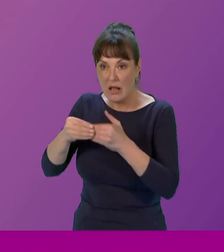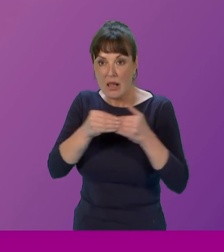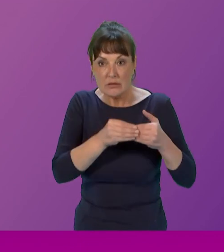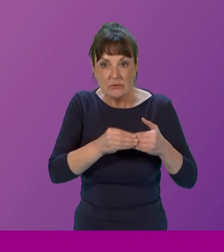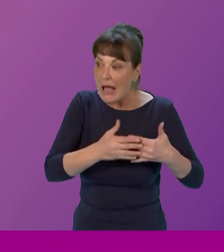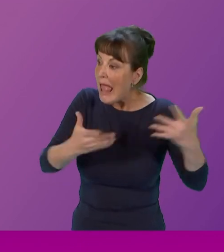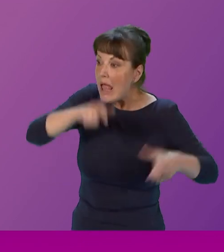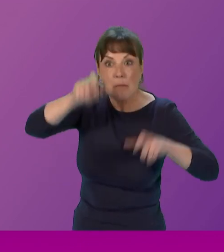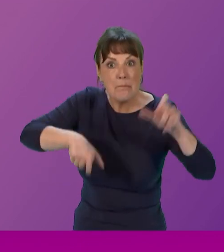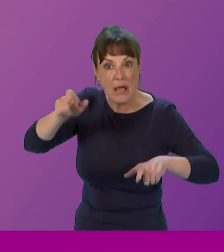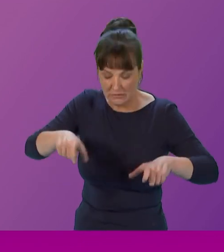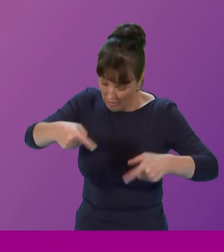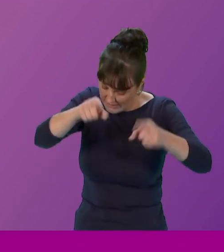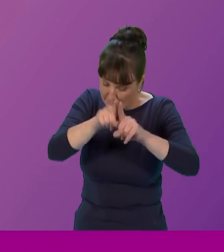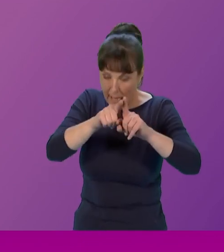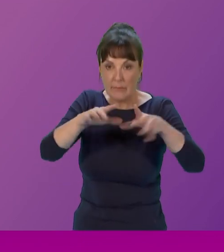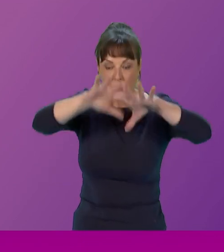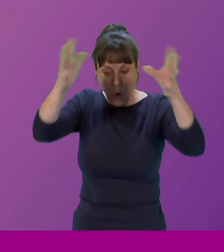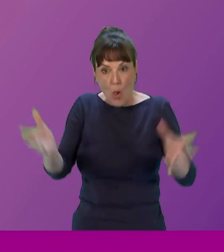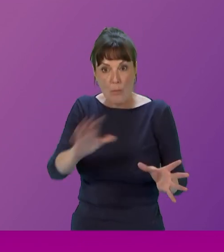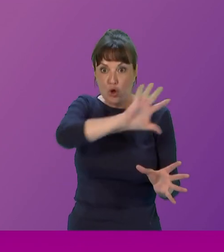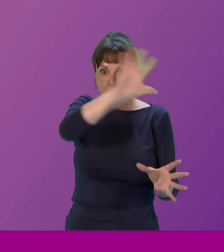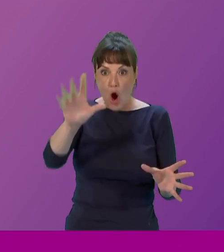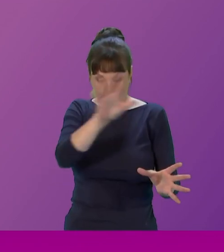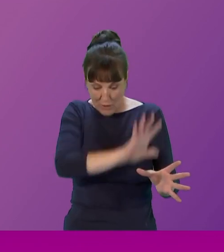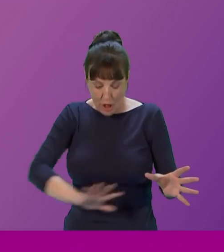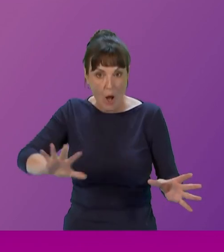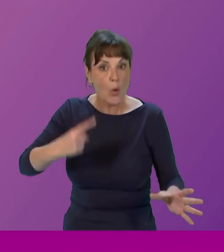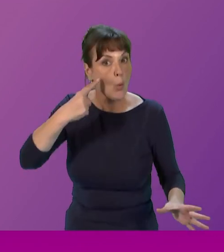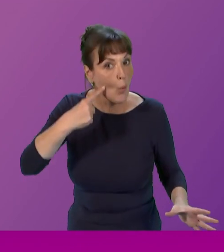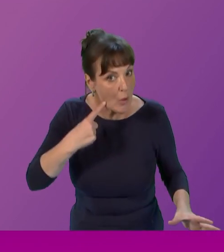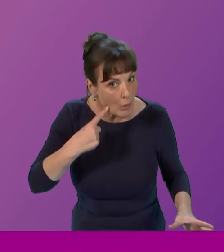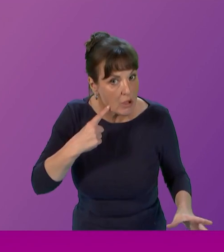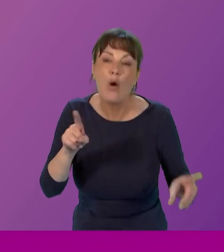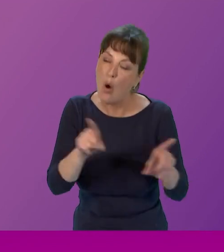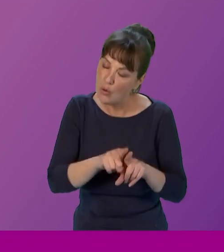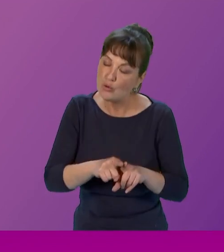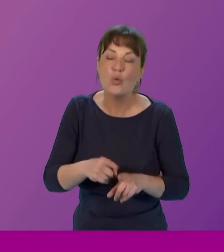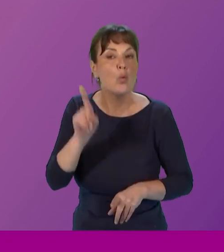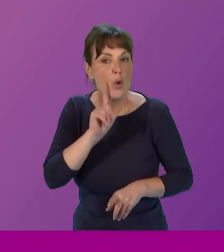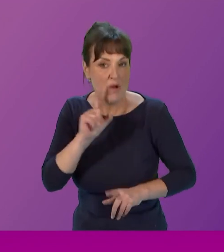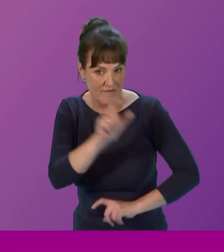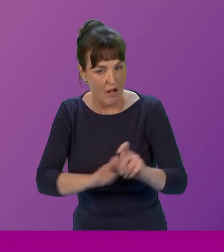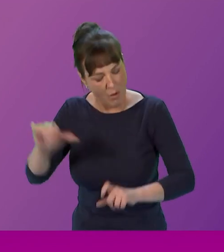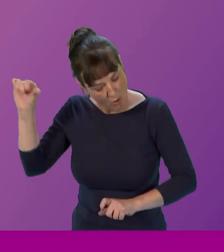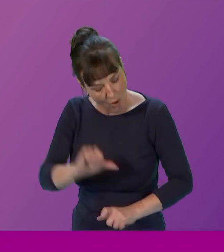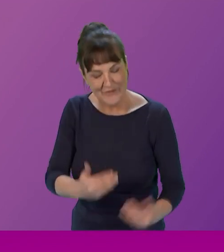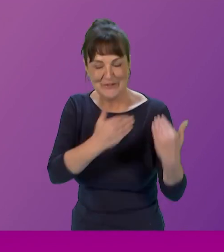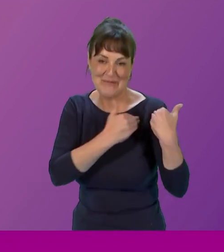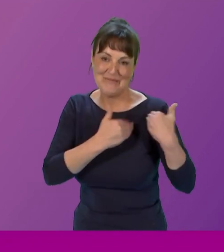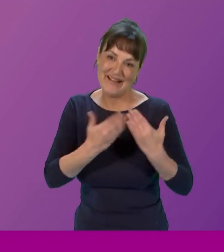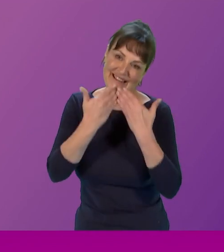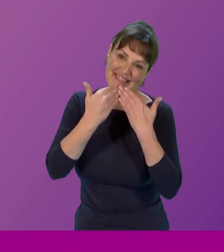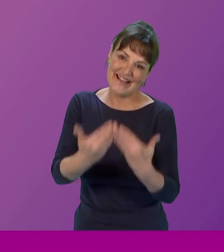those from the global south as well as those from the global north on white women as well as on women of color alike thank you